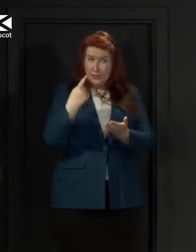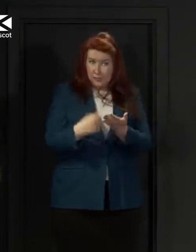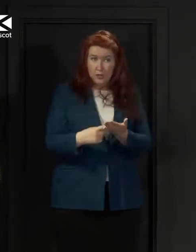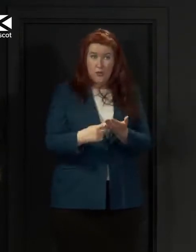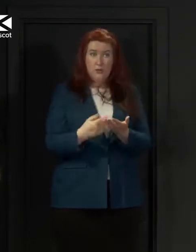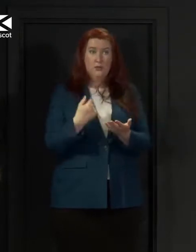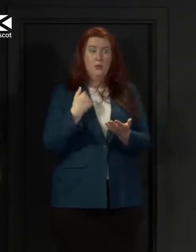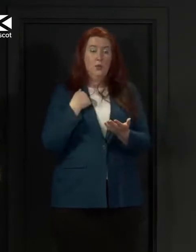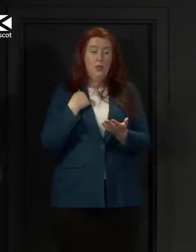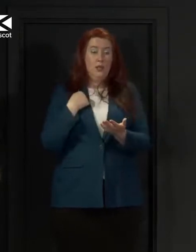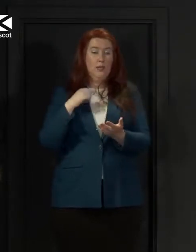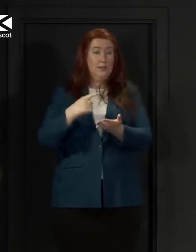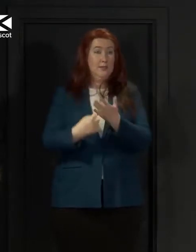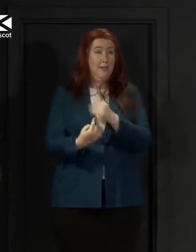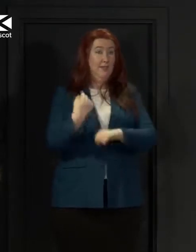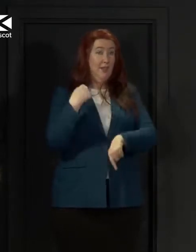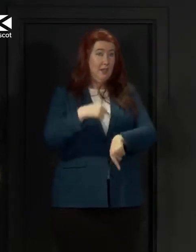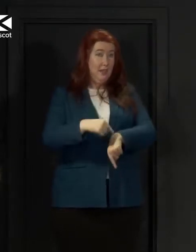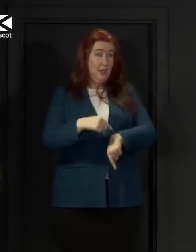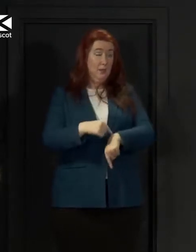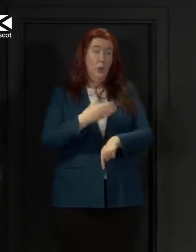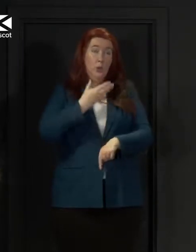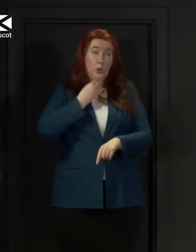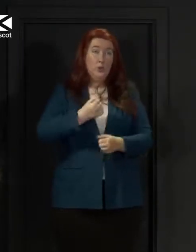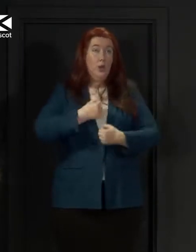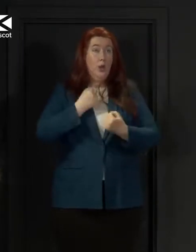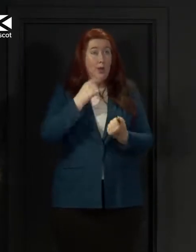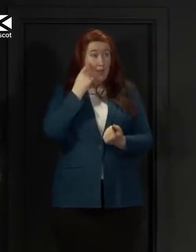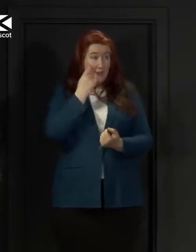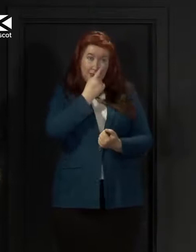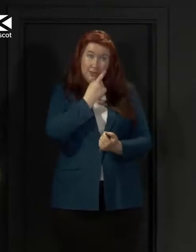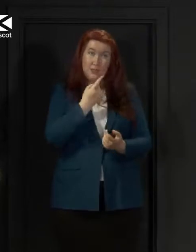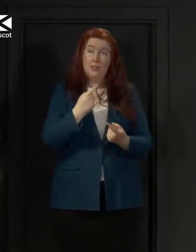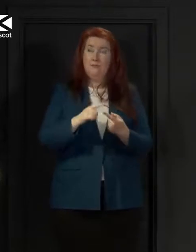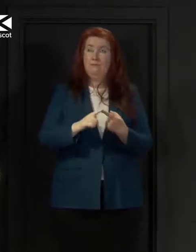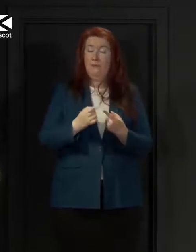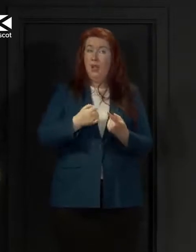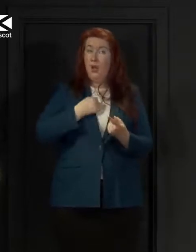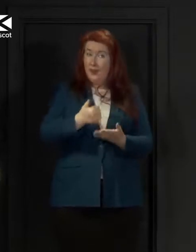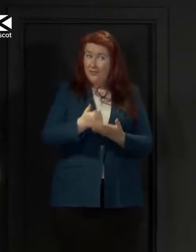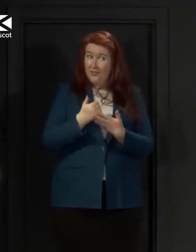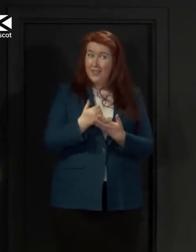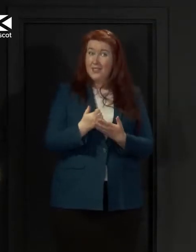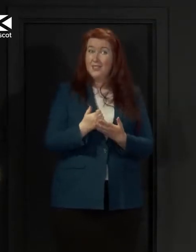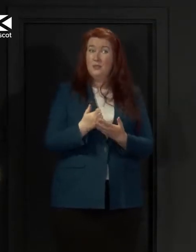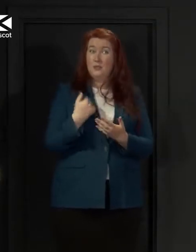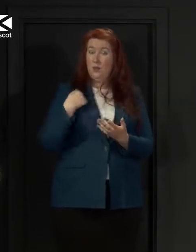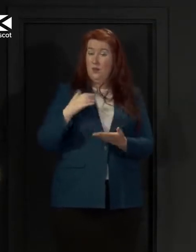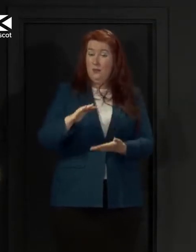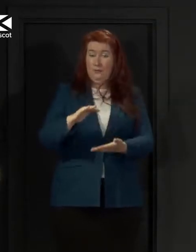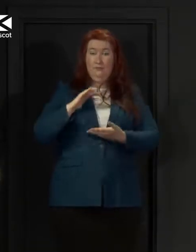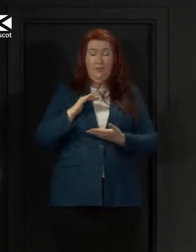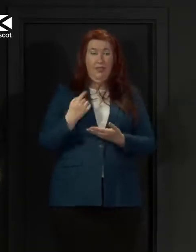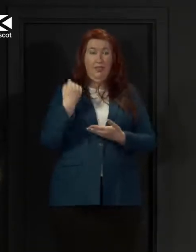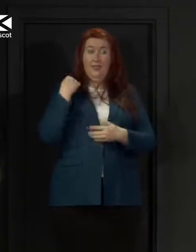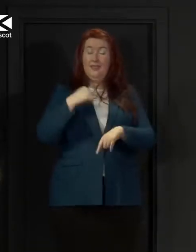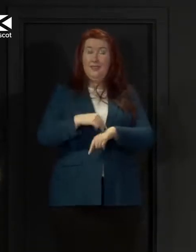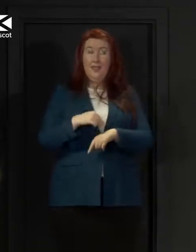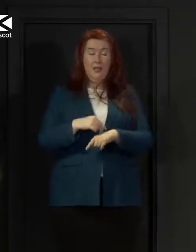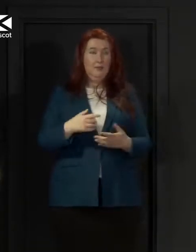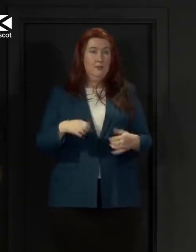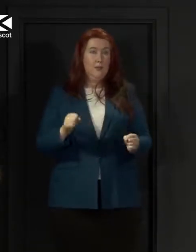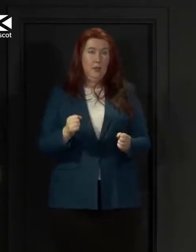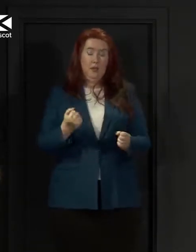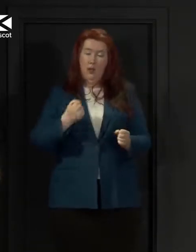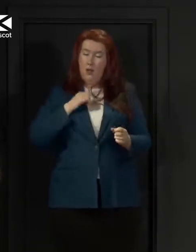we made at the time using the evidence and the advice that was there the information that was there for us our intent